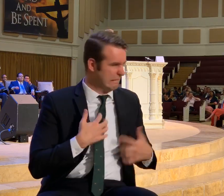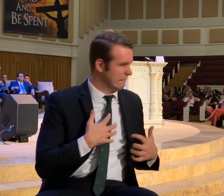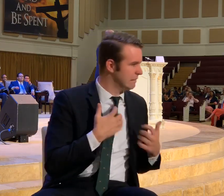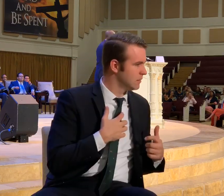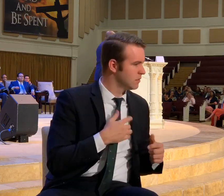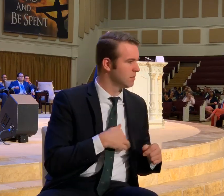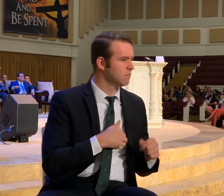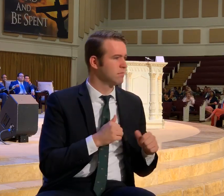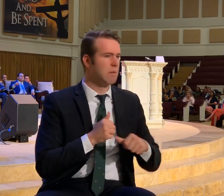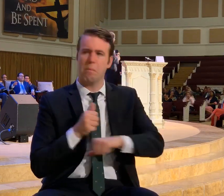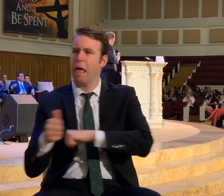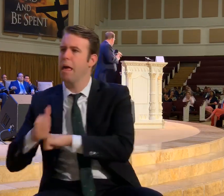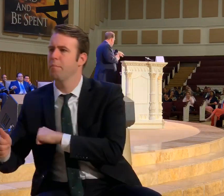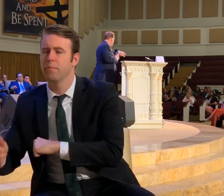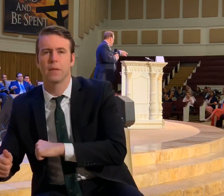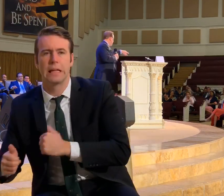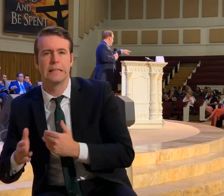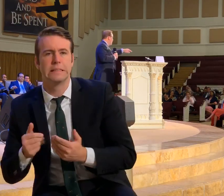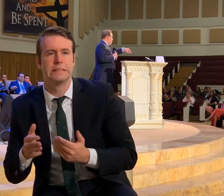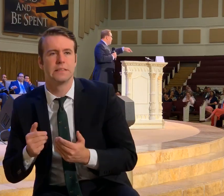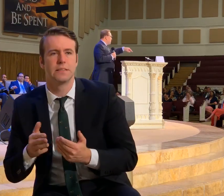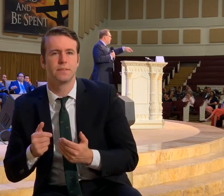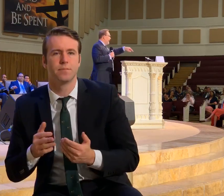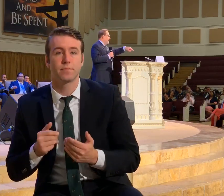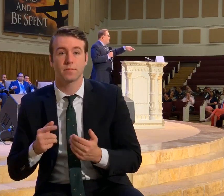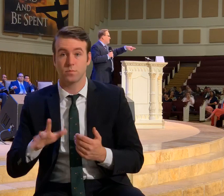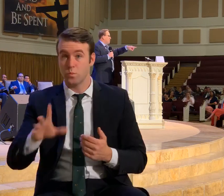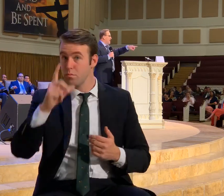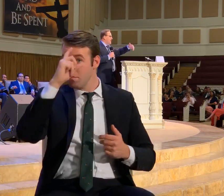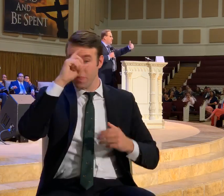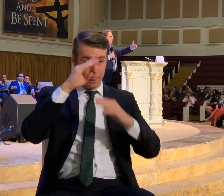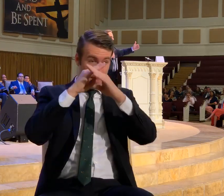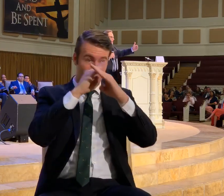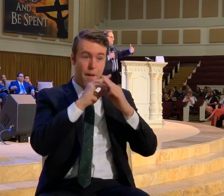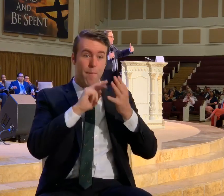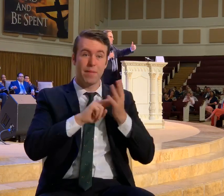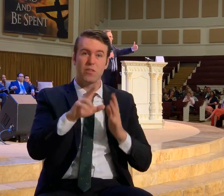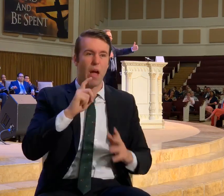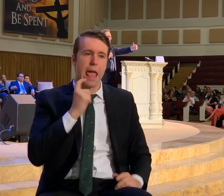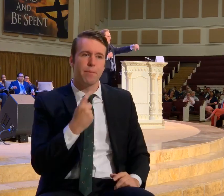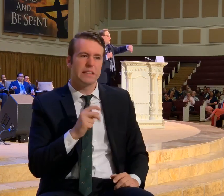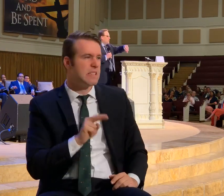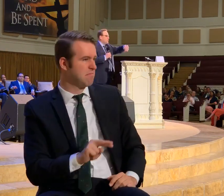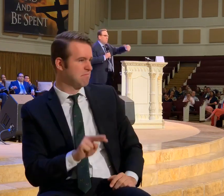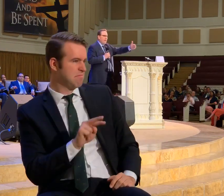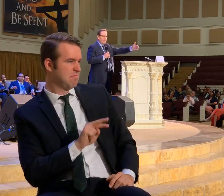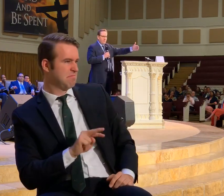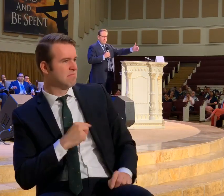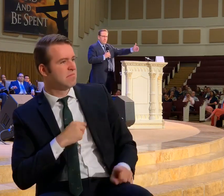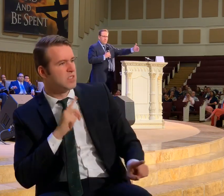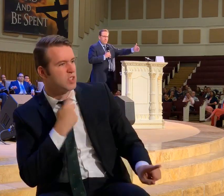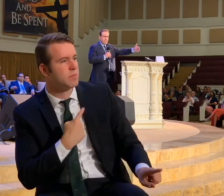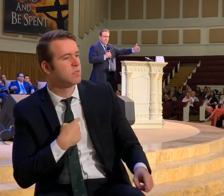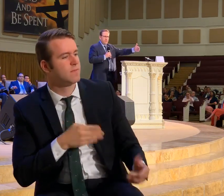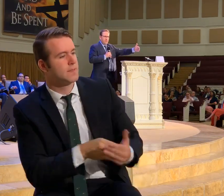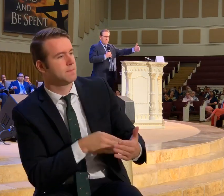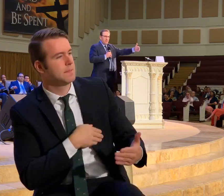looking to blame others. Part of guarding your mind. Is don't let enmity get between you and your brethren.